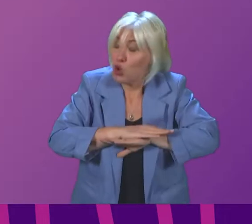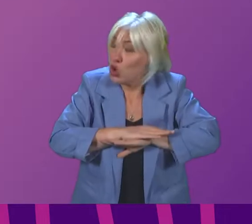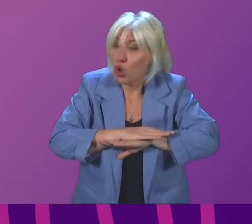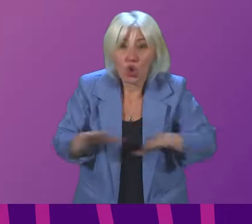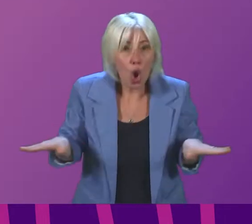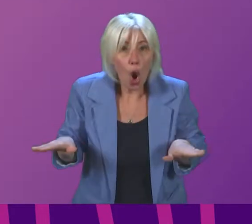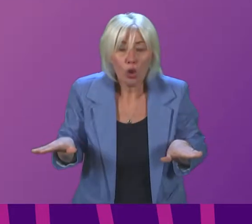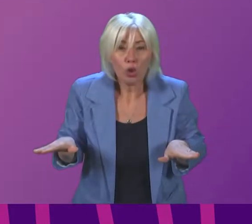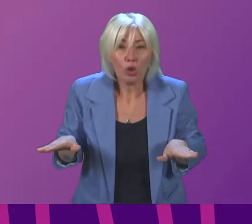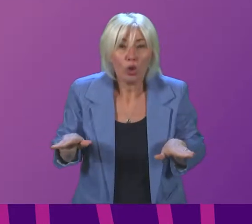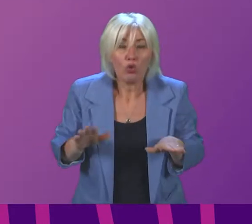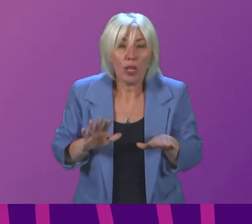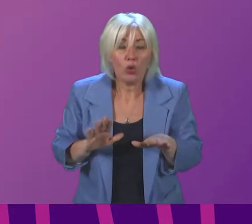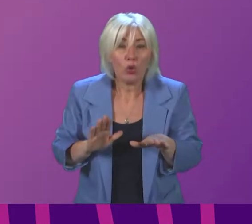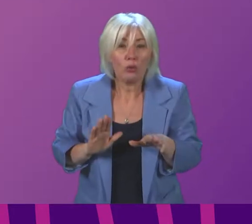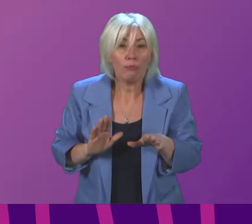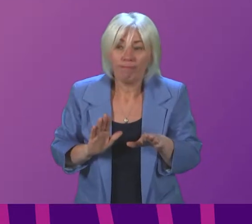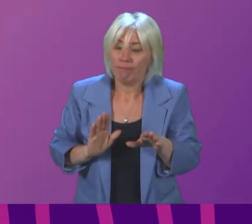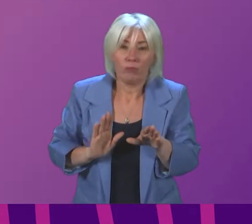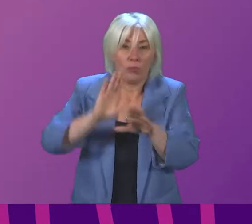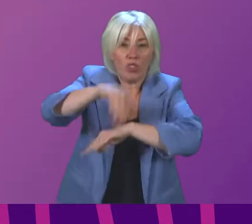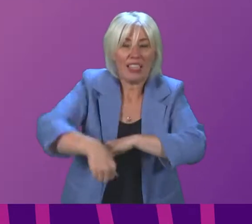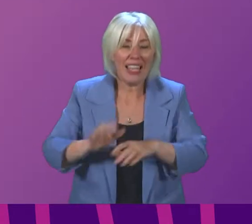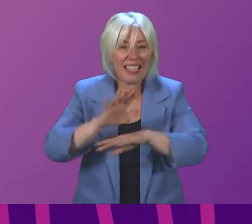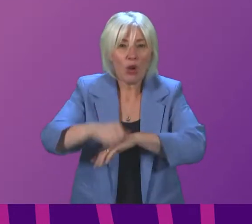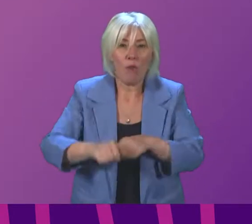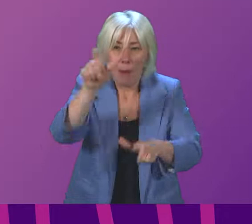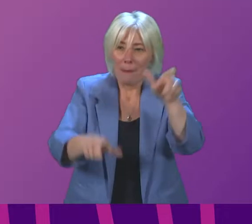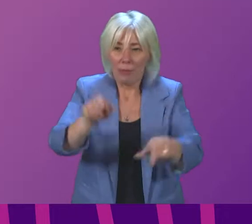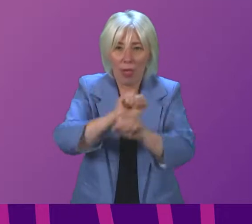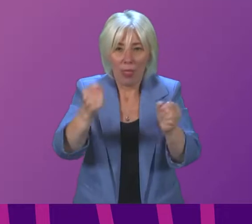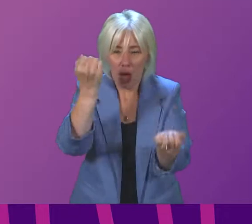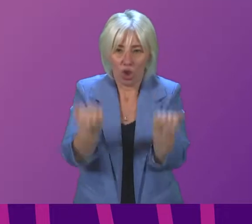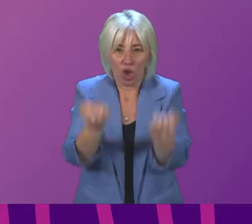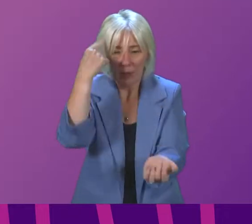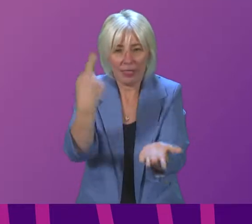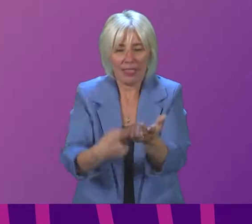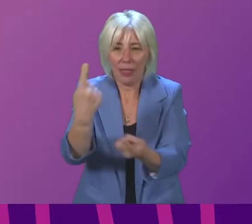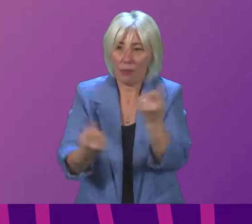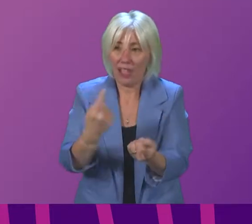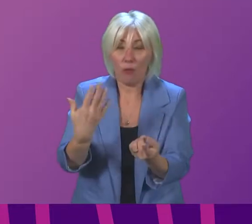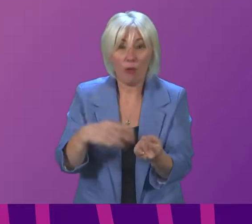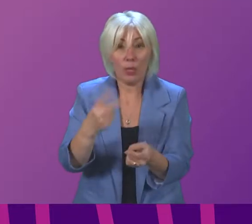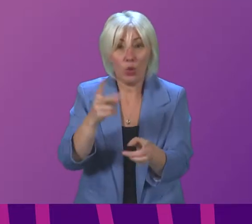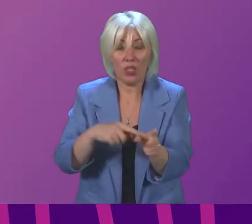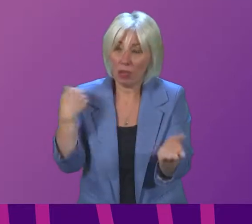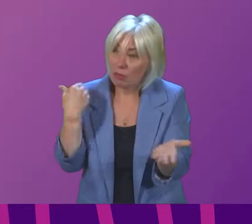override the judgment of every person we are two years into this people have a lot of experience of this and people need to be able